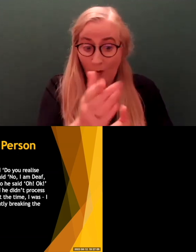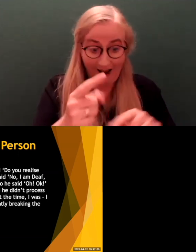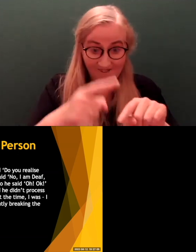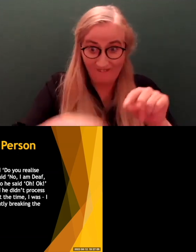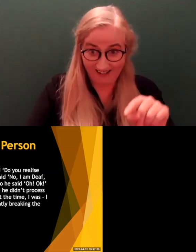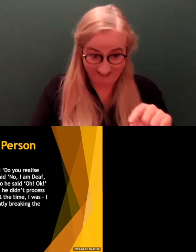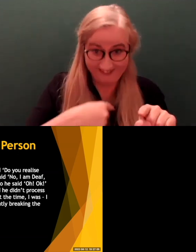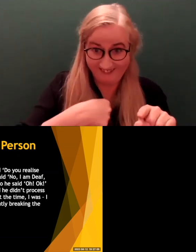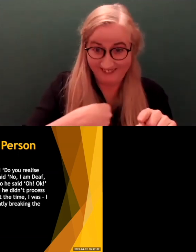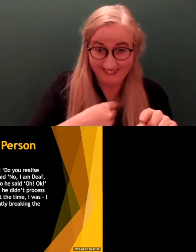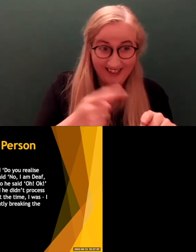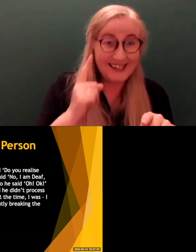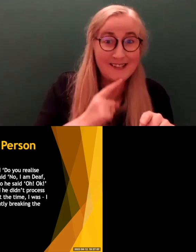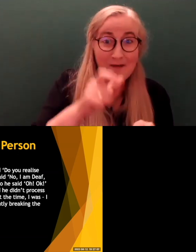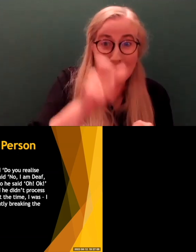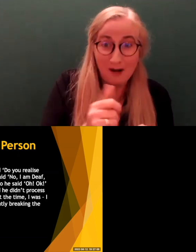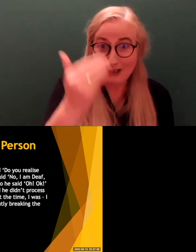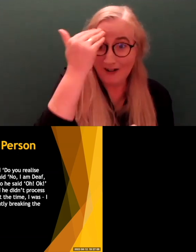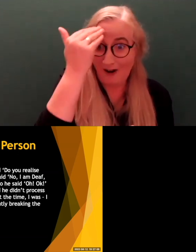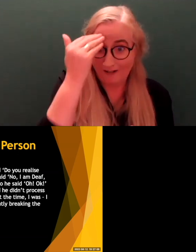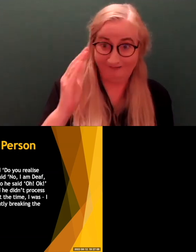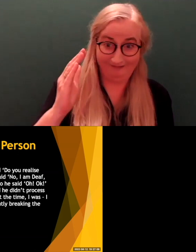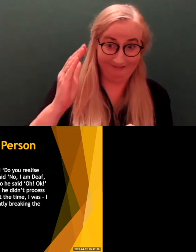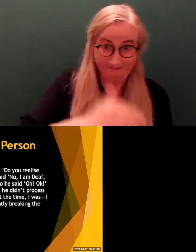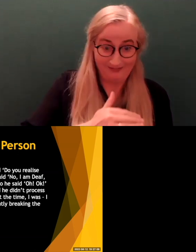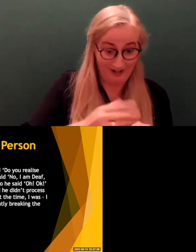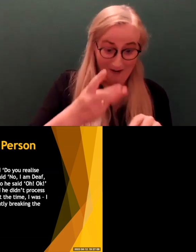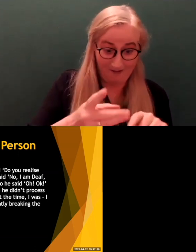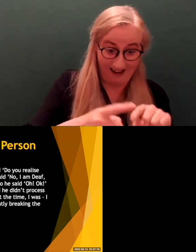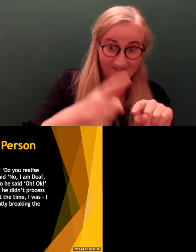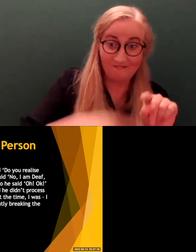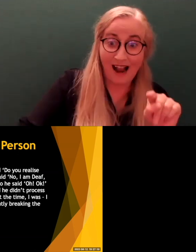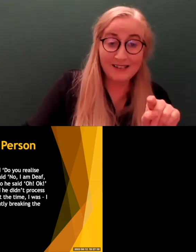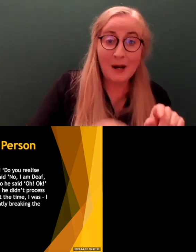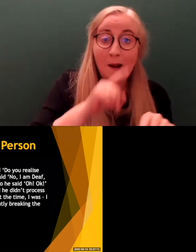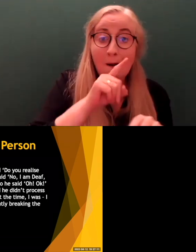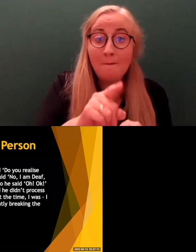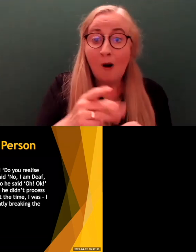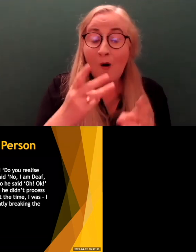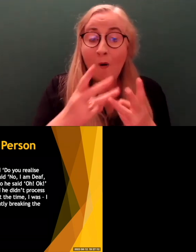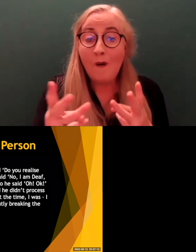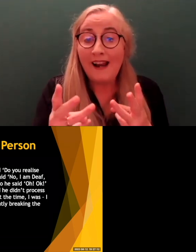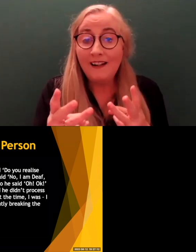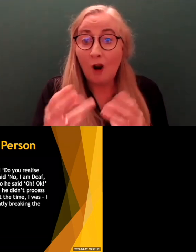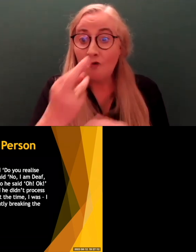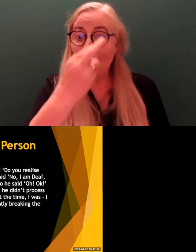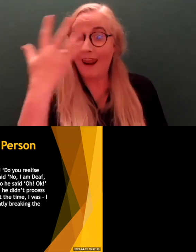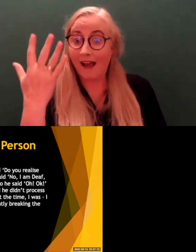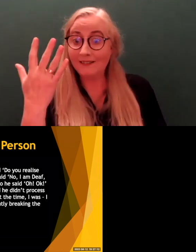coming. The deaf person was like, I'm definitely getting fined for that. And then when they realized that the guarda was when they